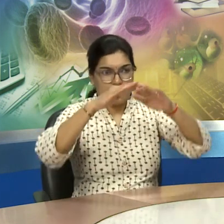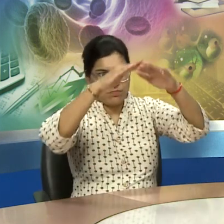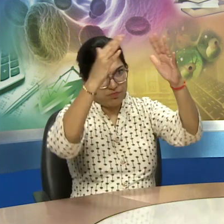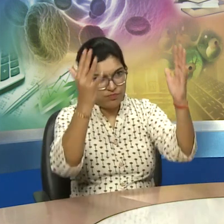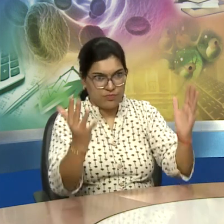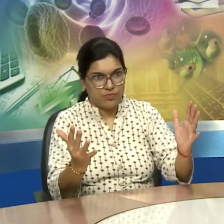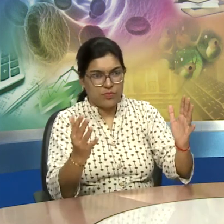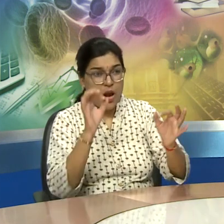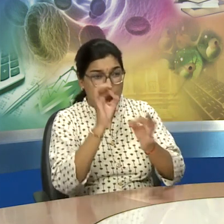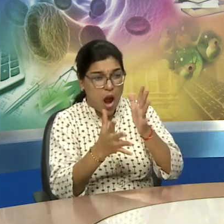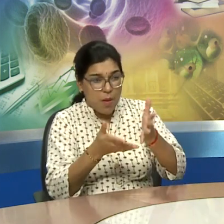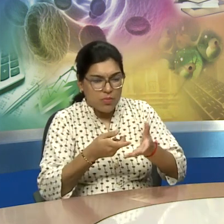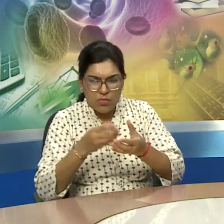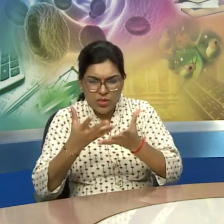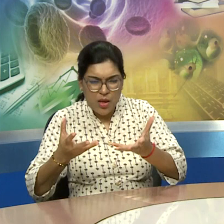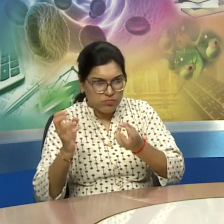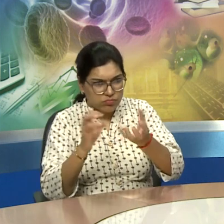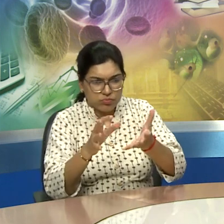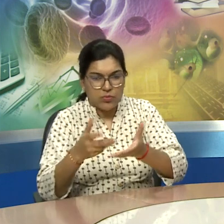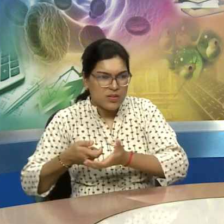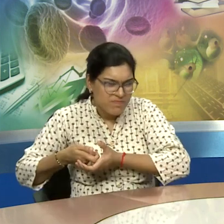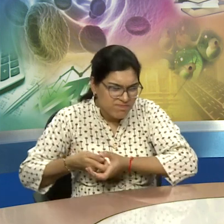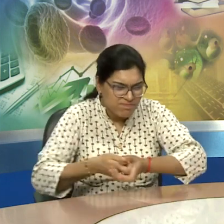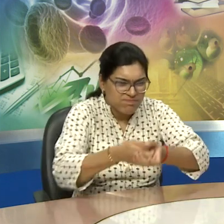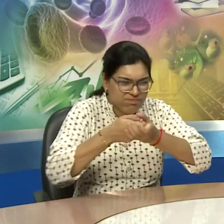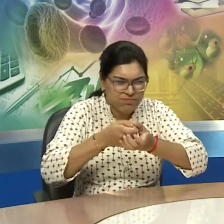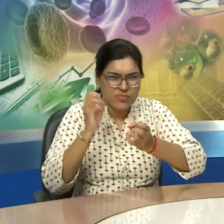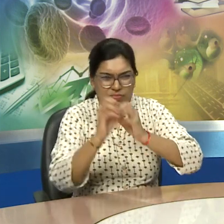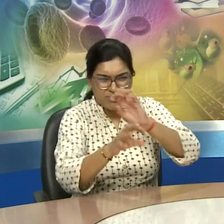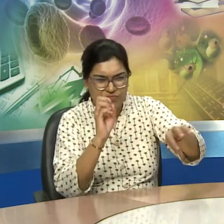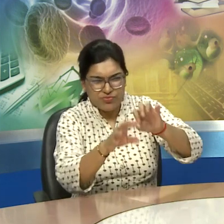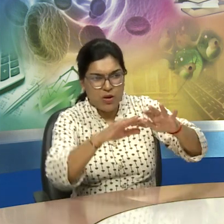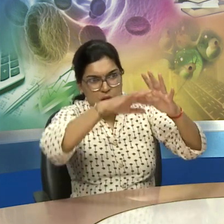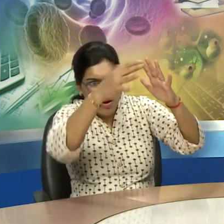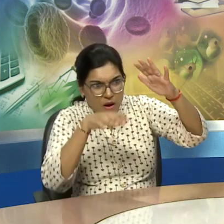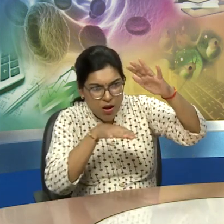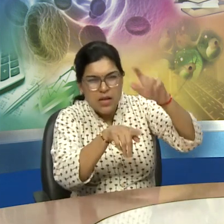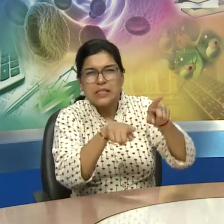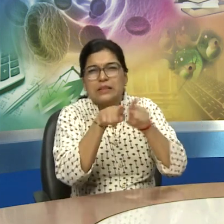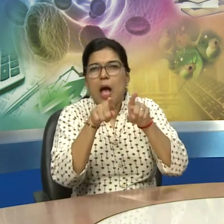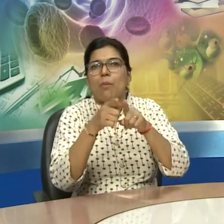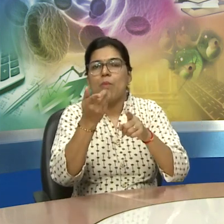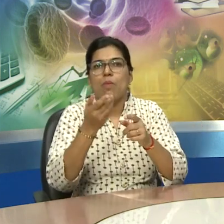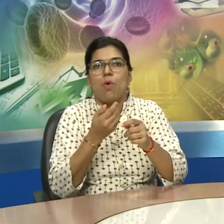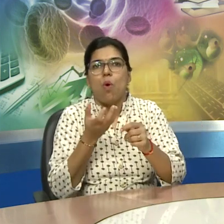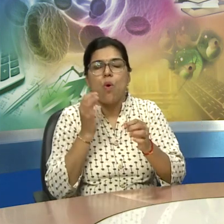to fire their wares you must have seen somewhere the bhatti in which